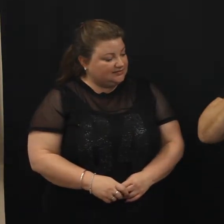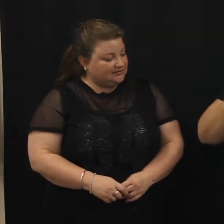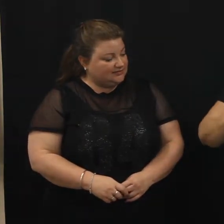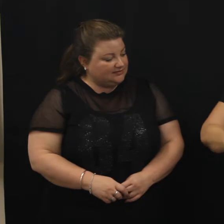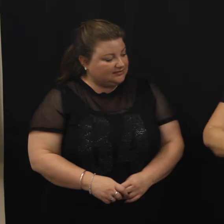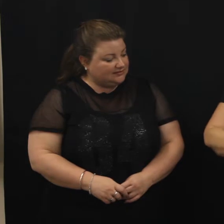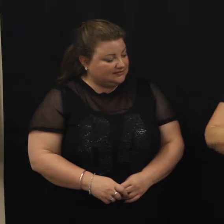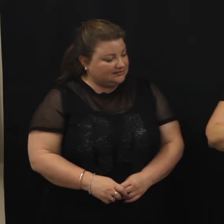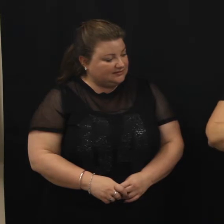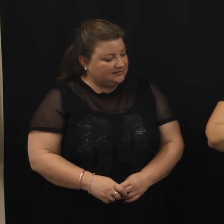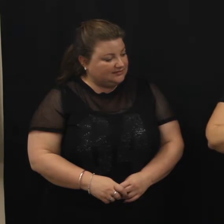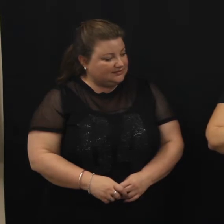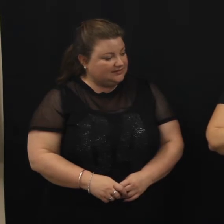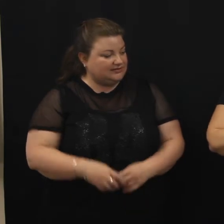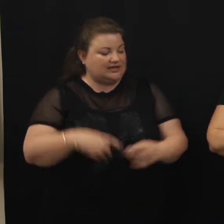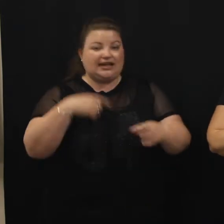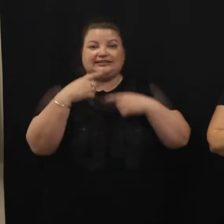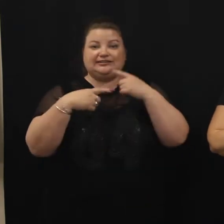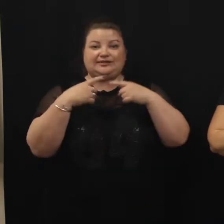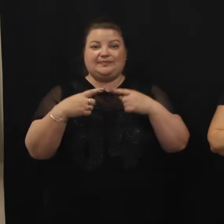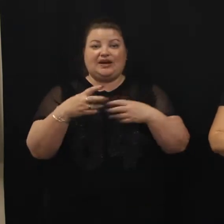It's about a farm animal.